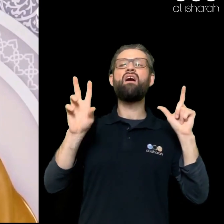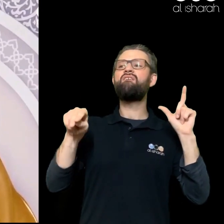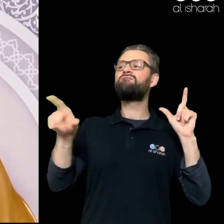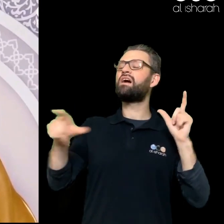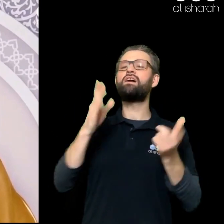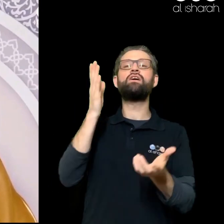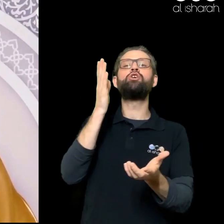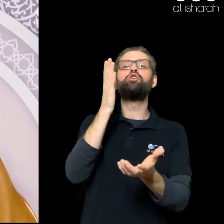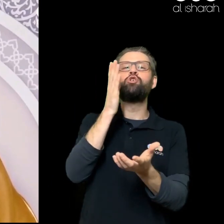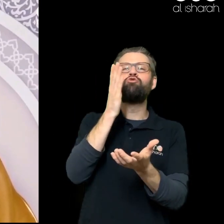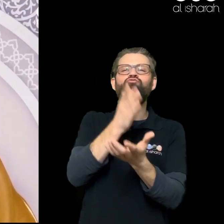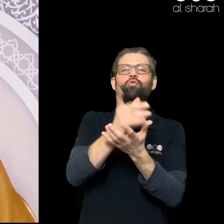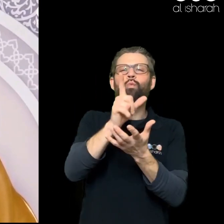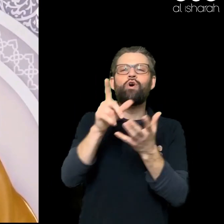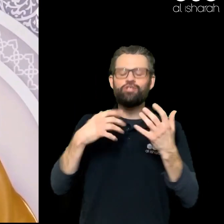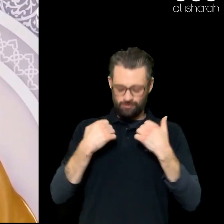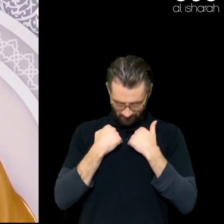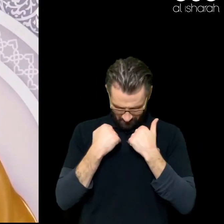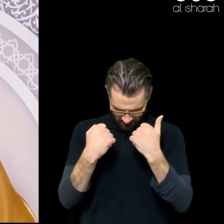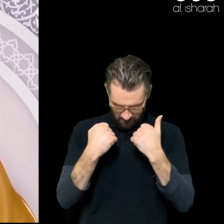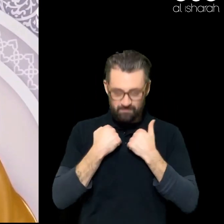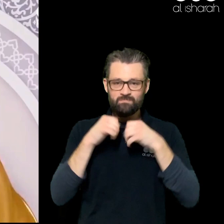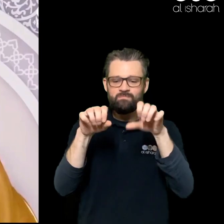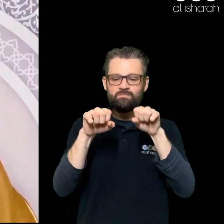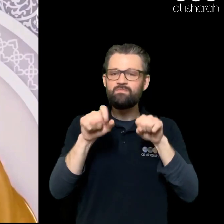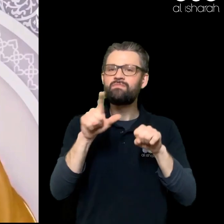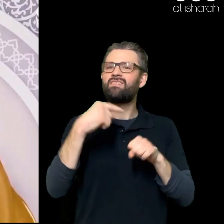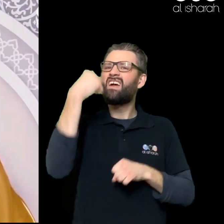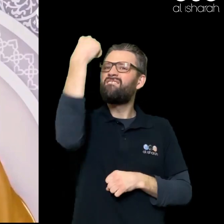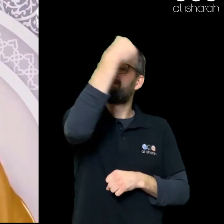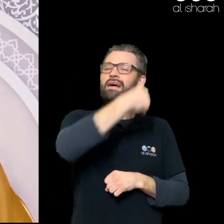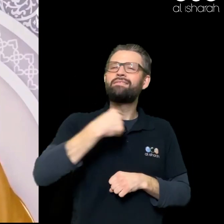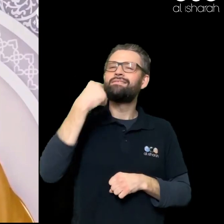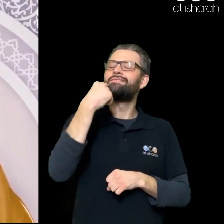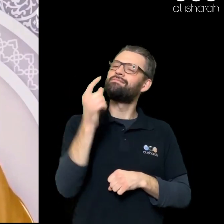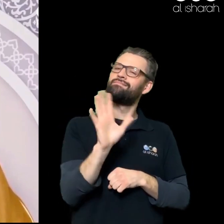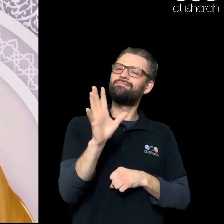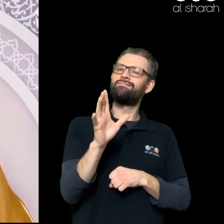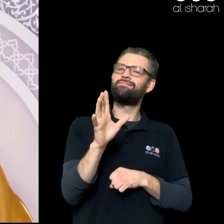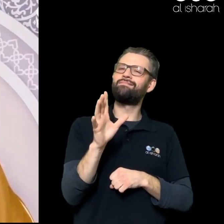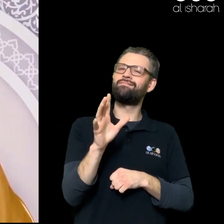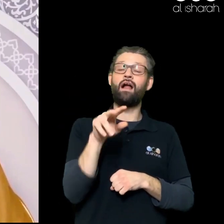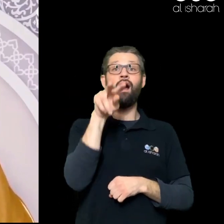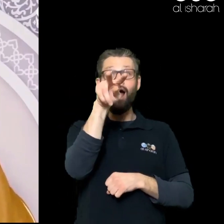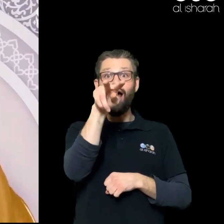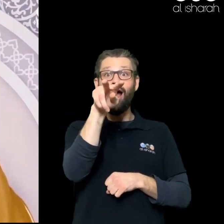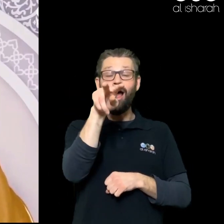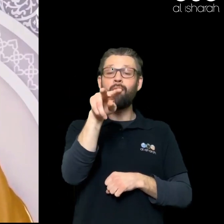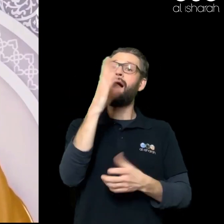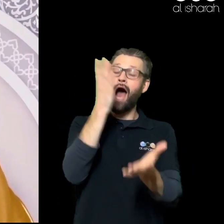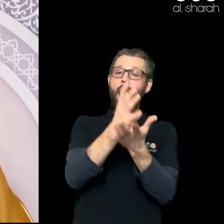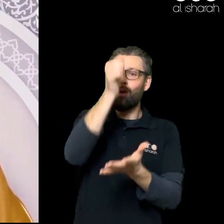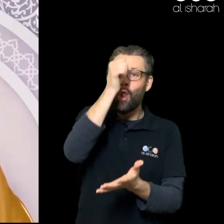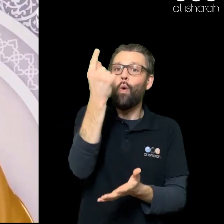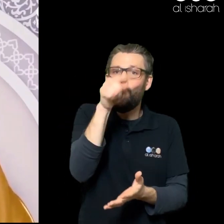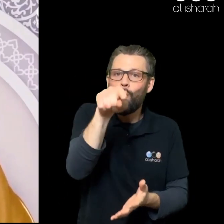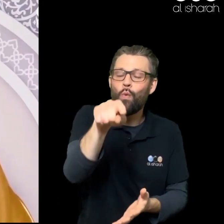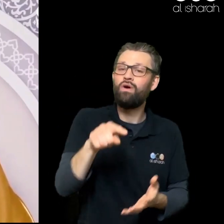Rather than The face Alone And we don't even Know the person And this is the reason Why many relationships Break Because